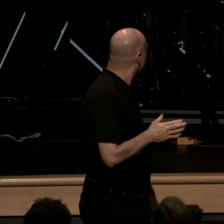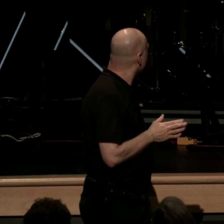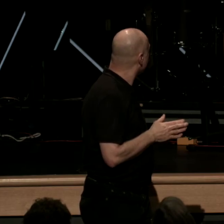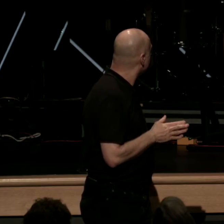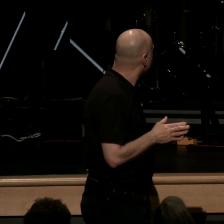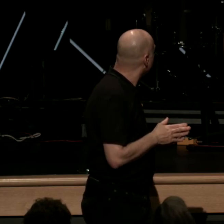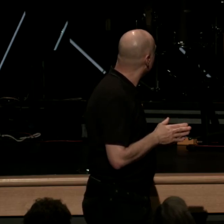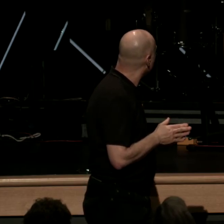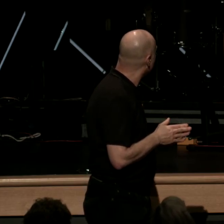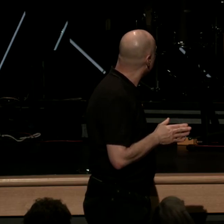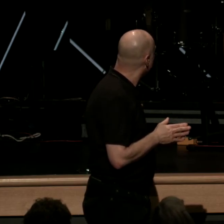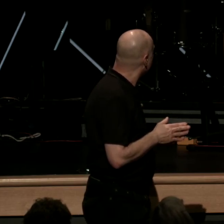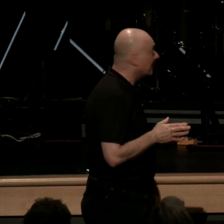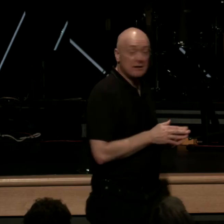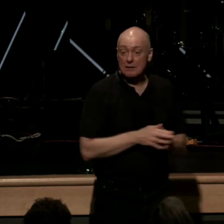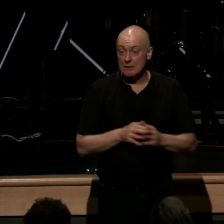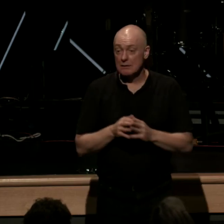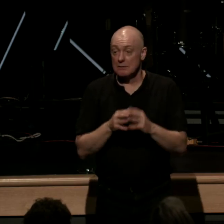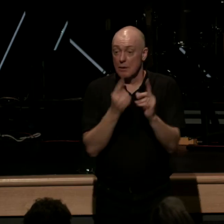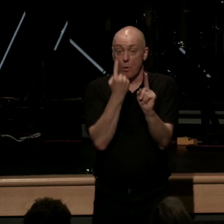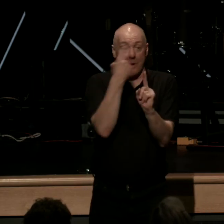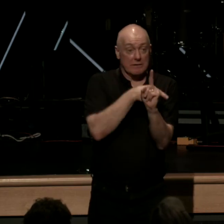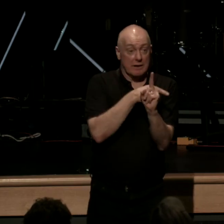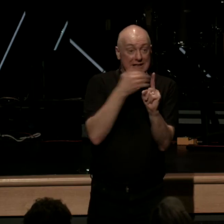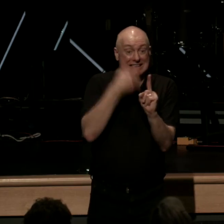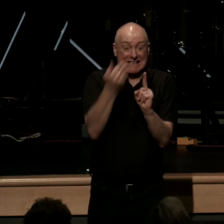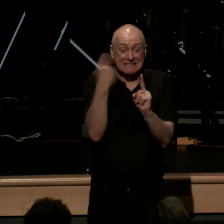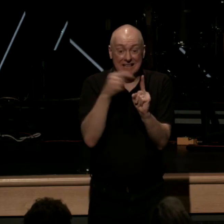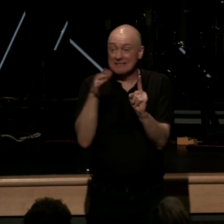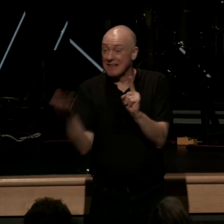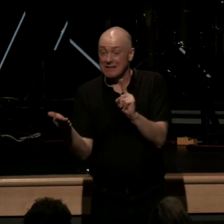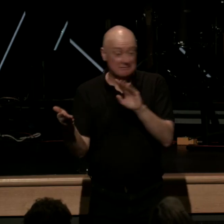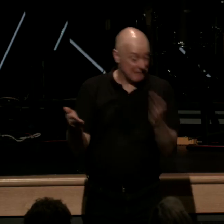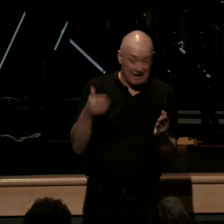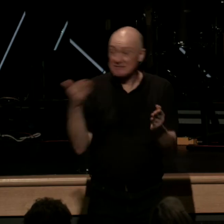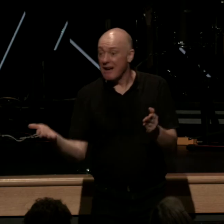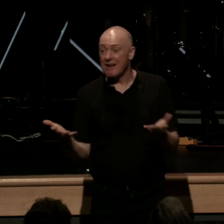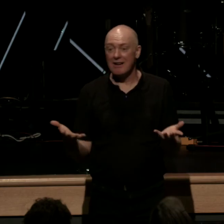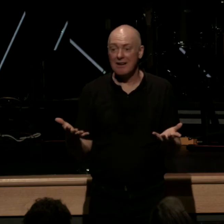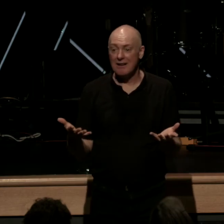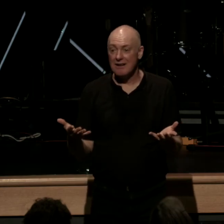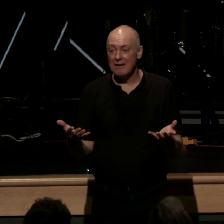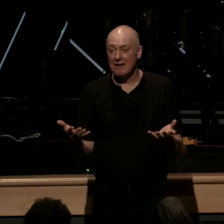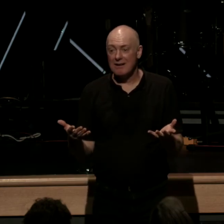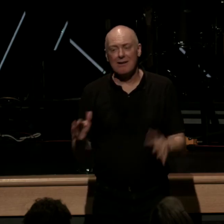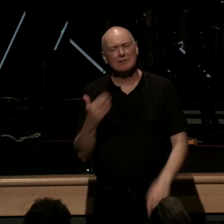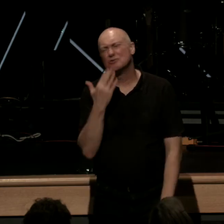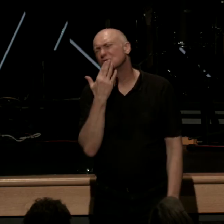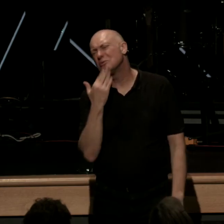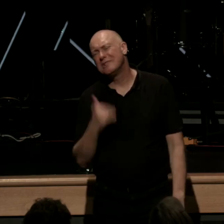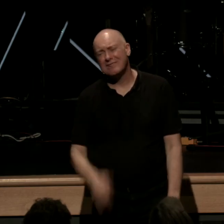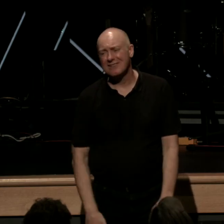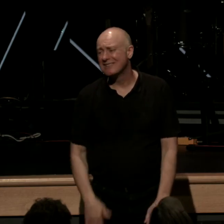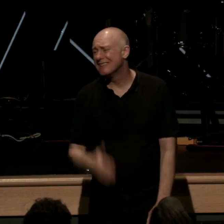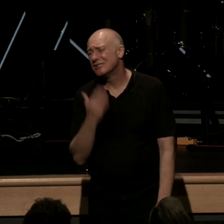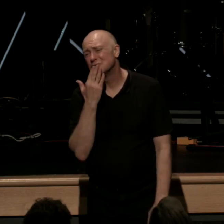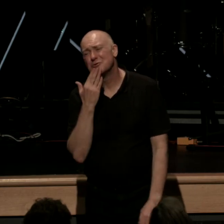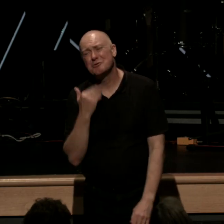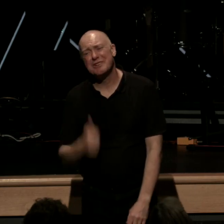passed away within a day of each other this week Laura McKay I mean if there's a definition of sweetness Laura at least when I